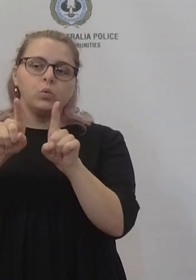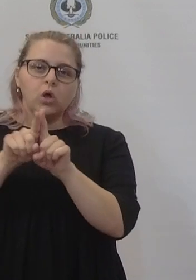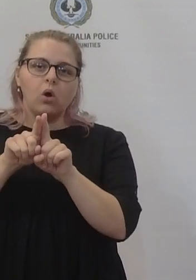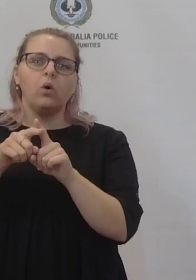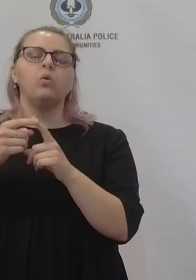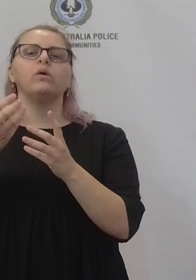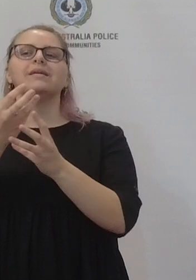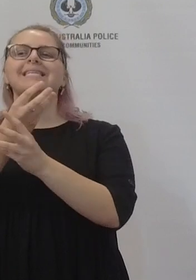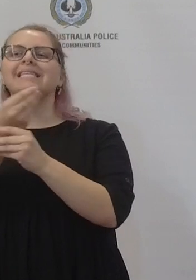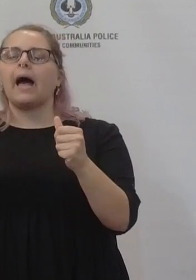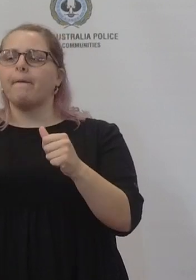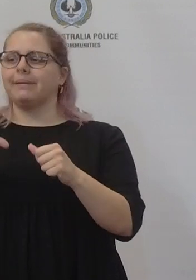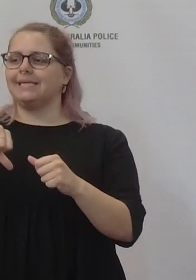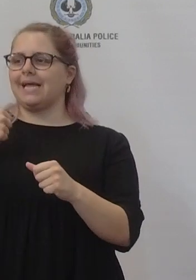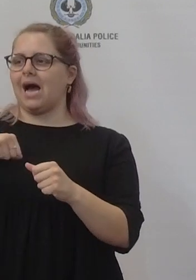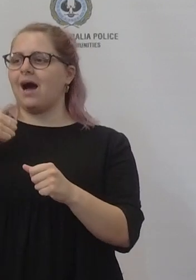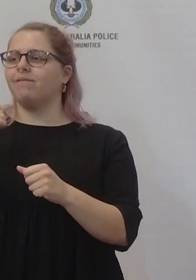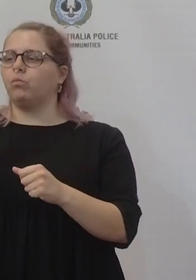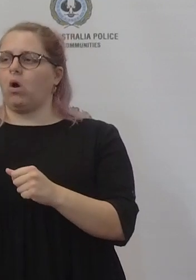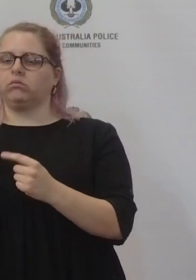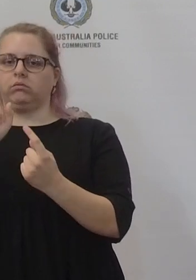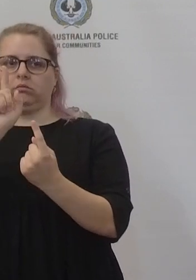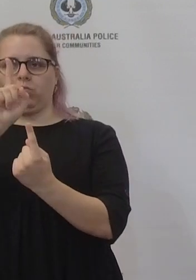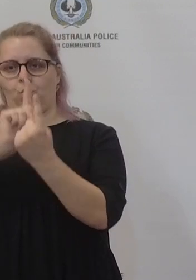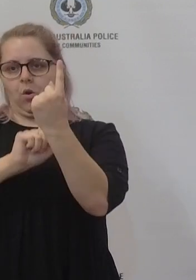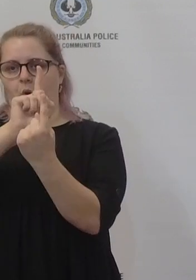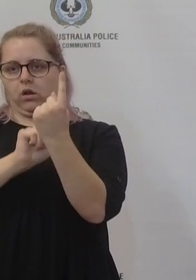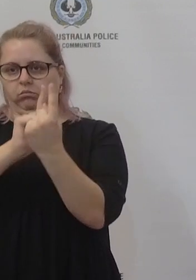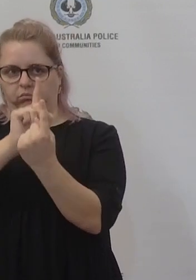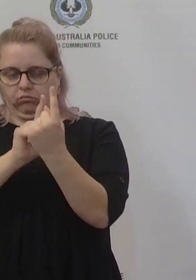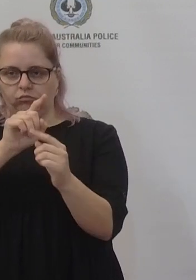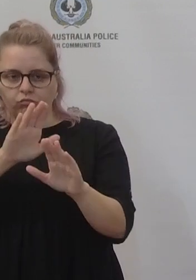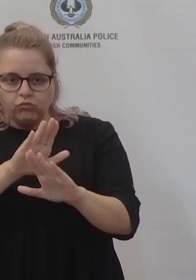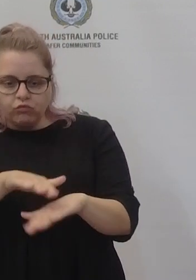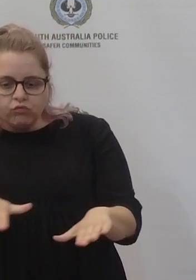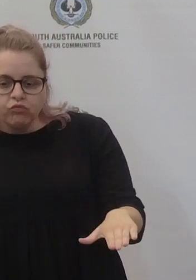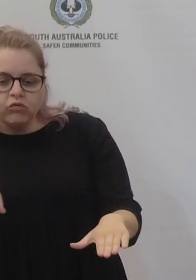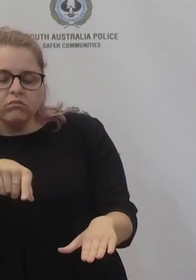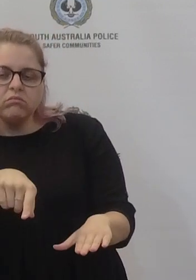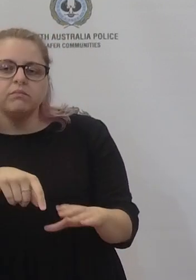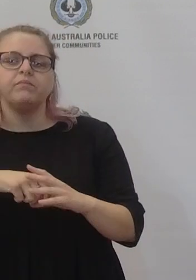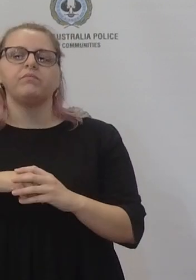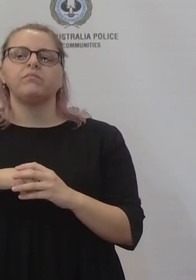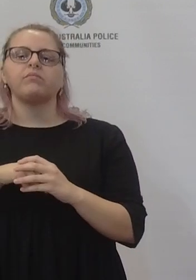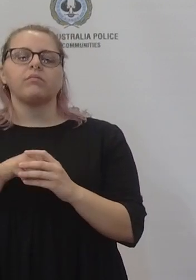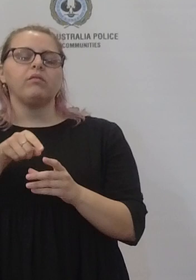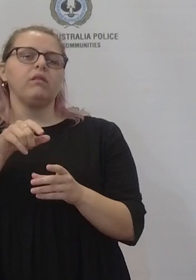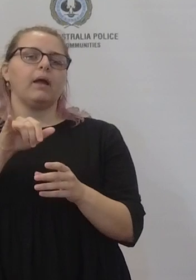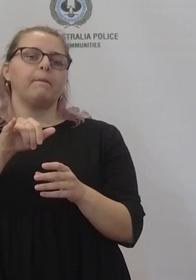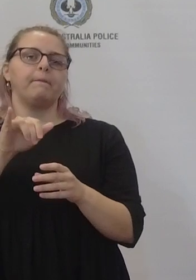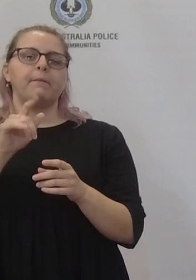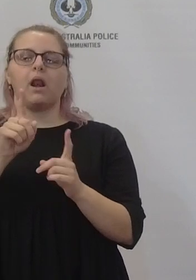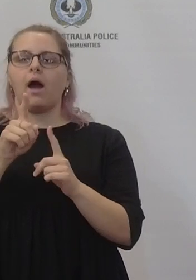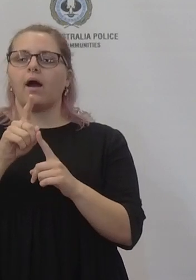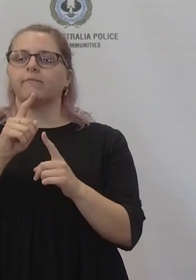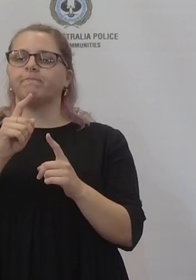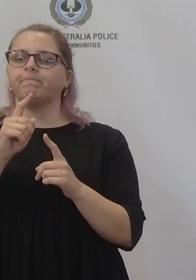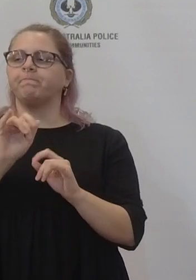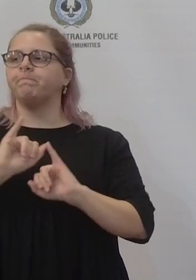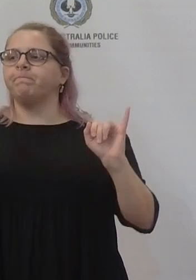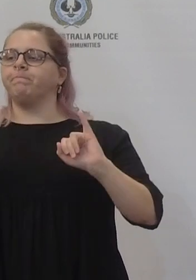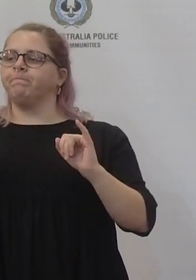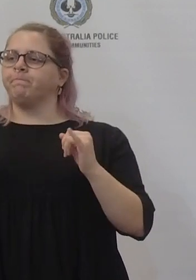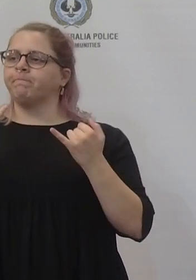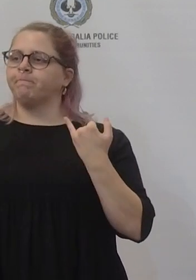really, really closely, one-on-one with a child or student who's got underlying health conditions